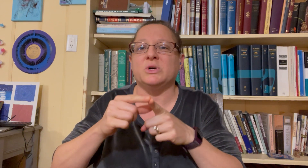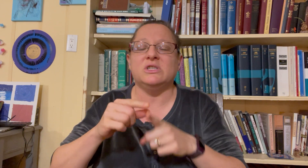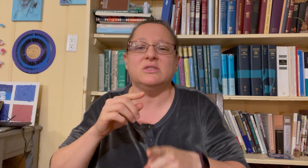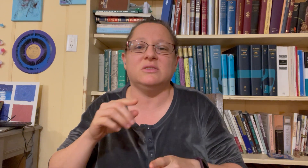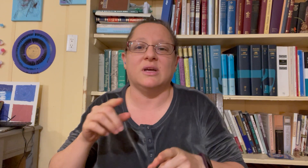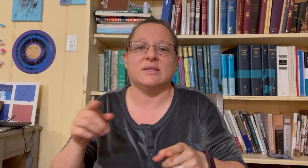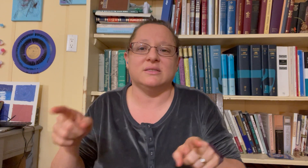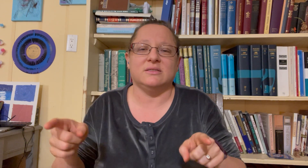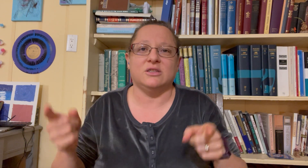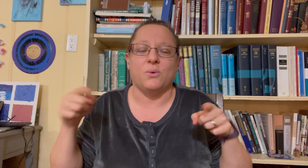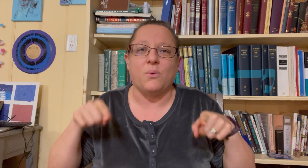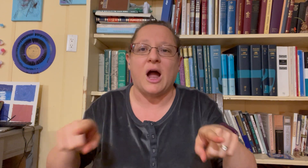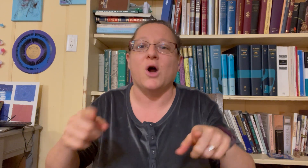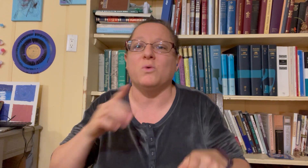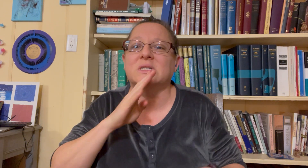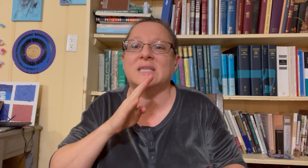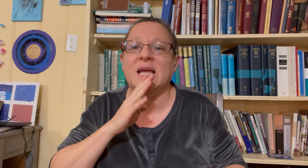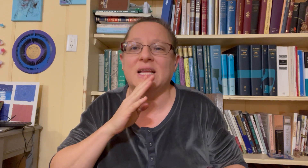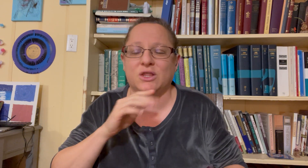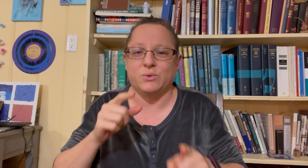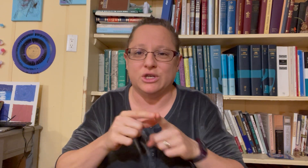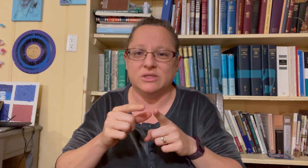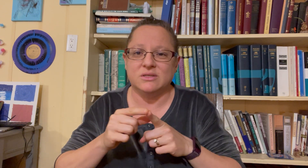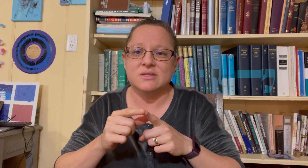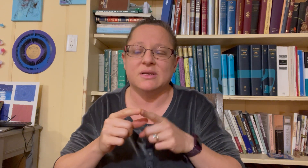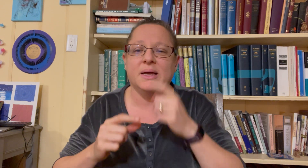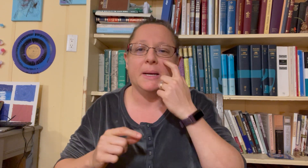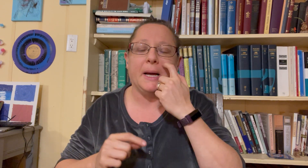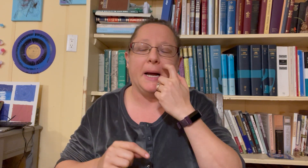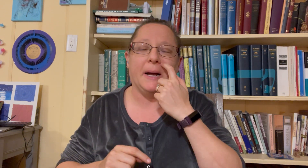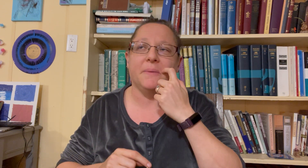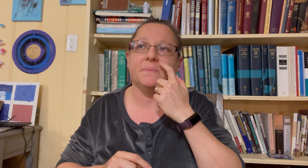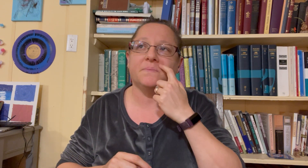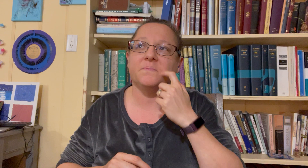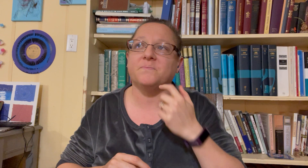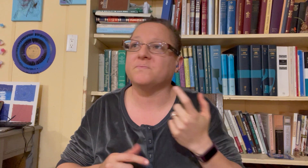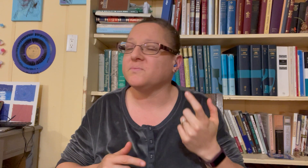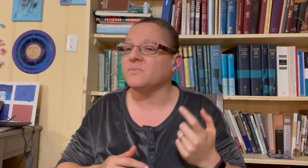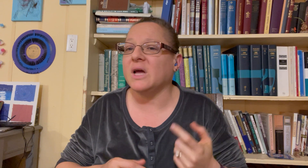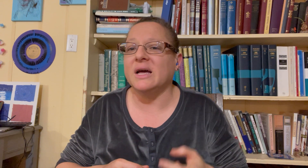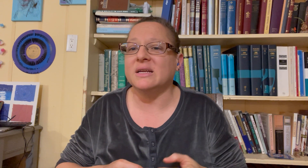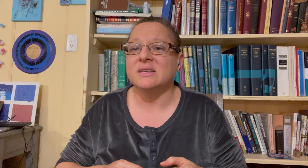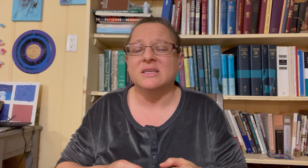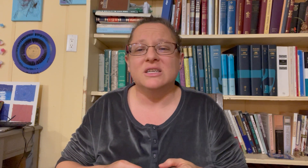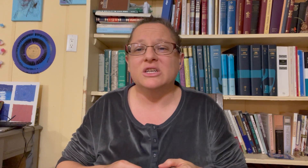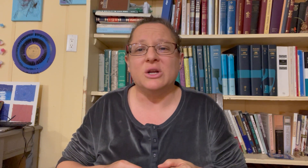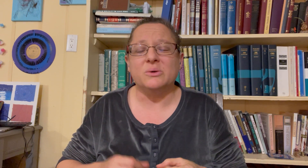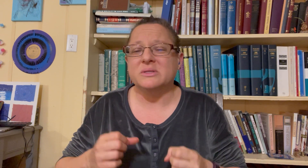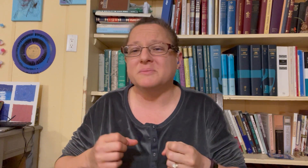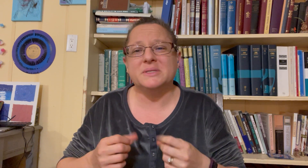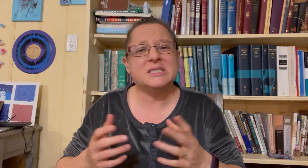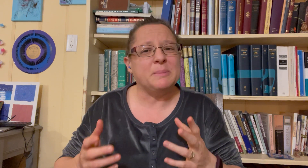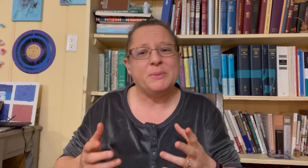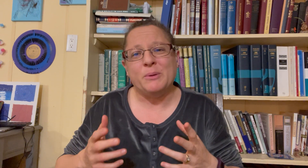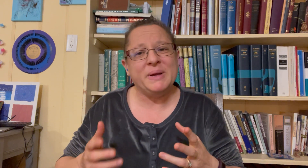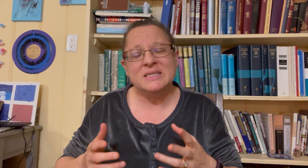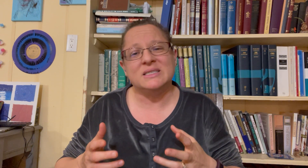words at the you know while we're saying the words um and you know simple basic